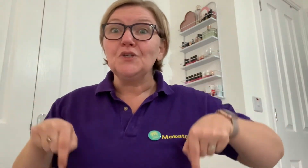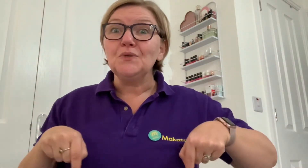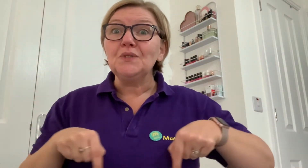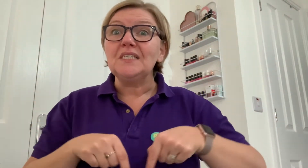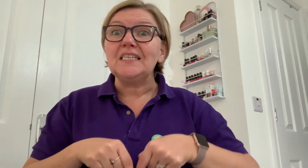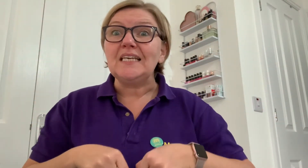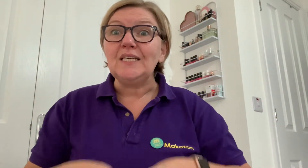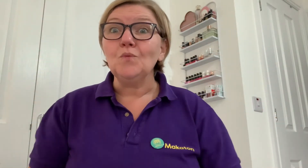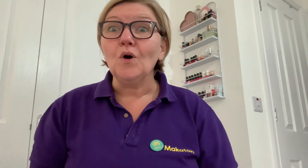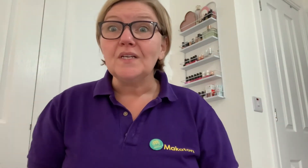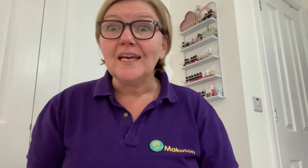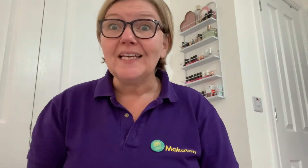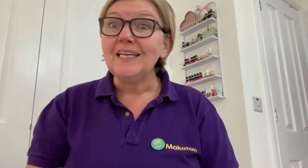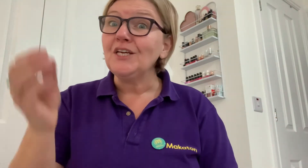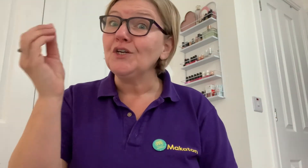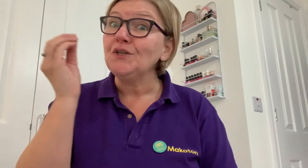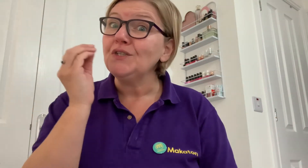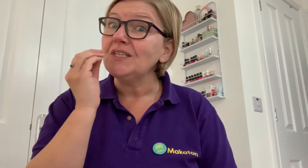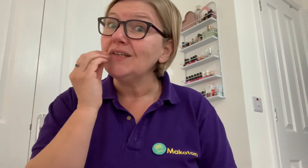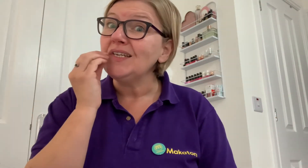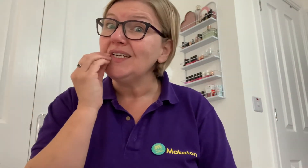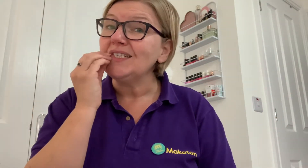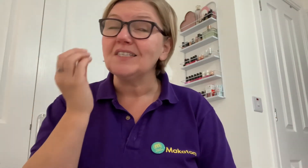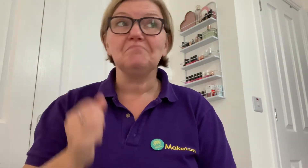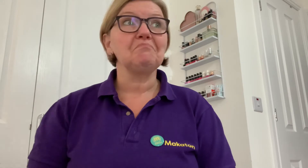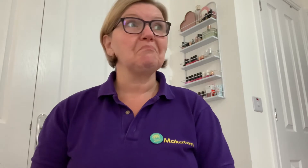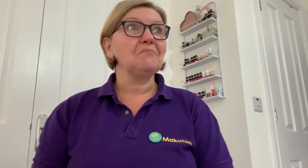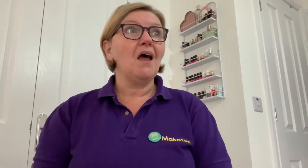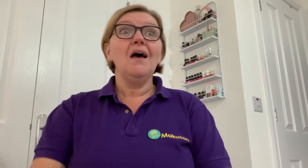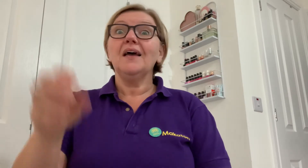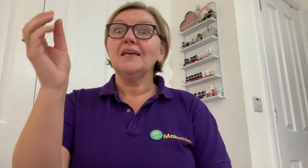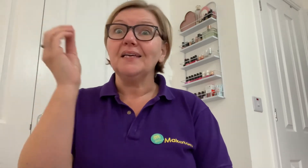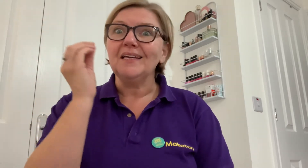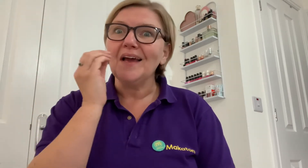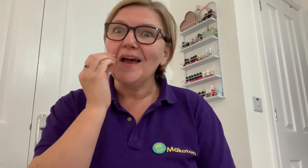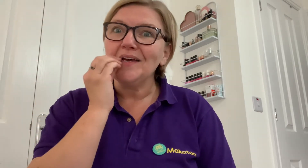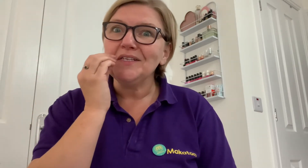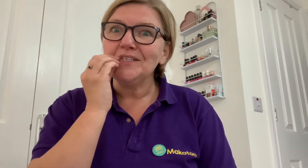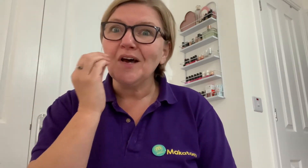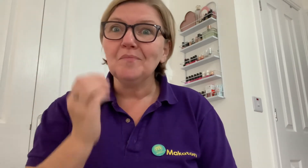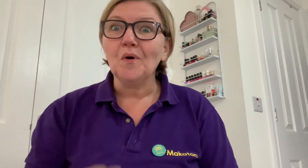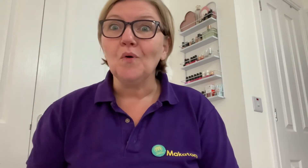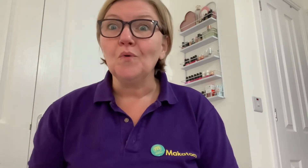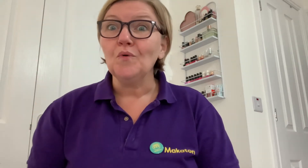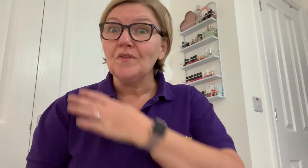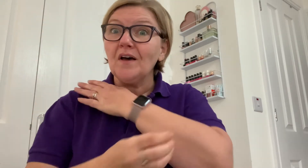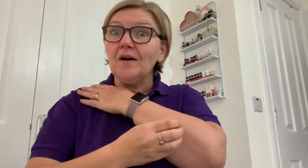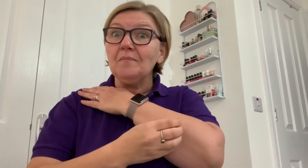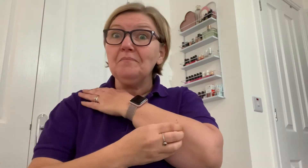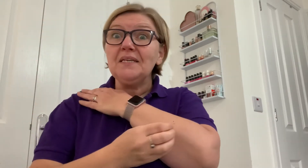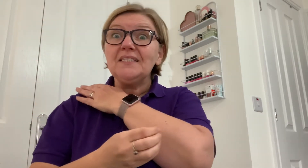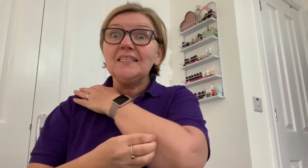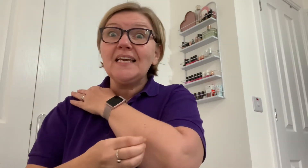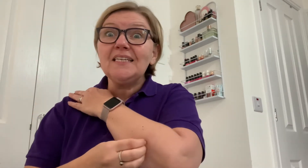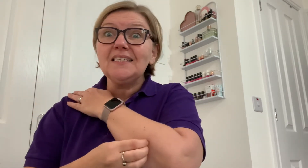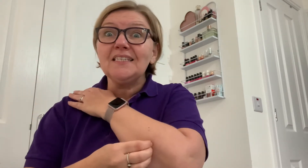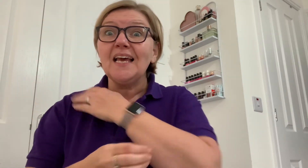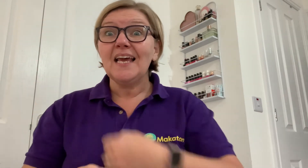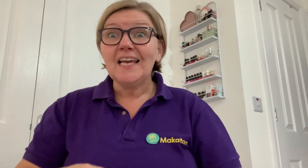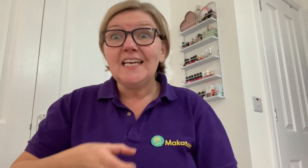see what he could eat. He ate up all the biscuits. He